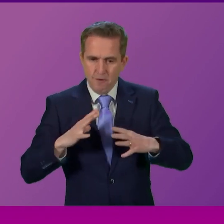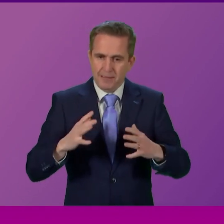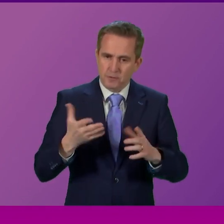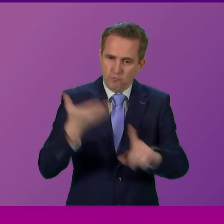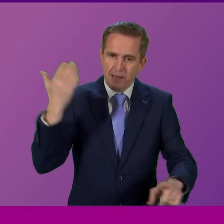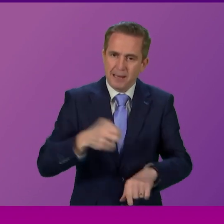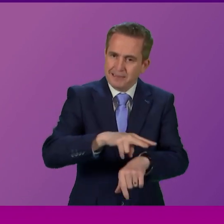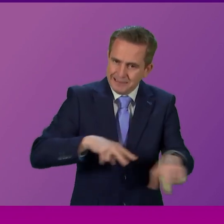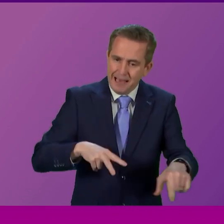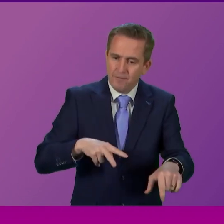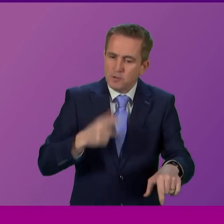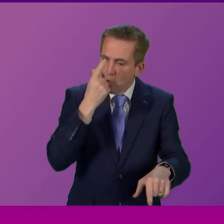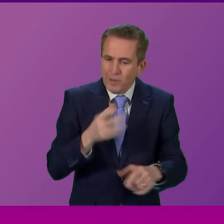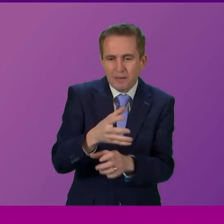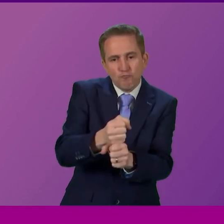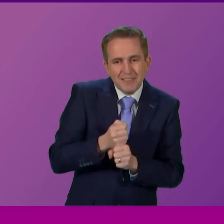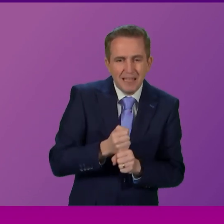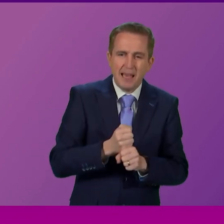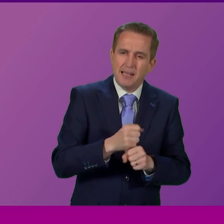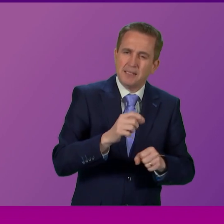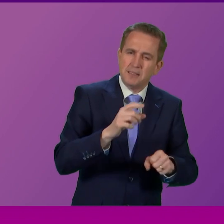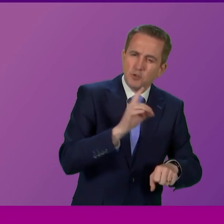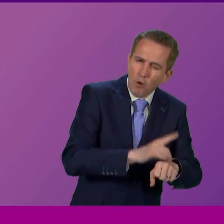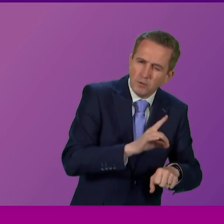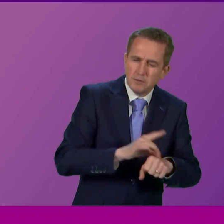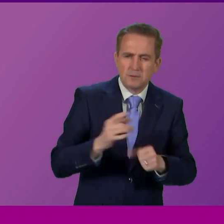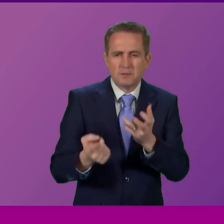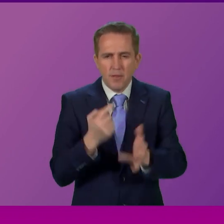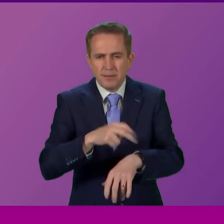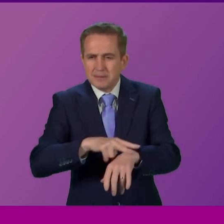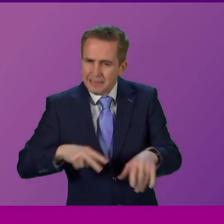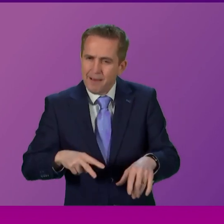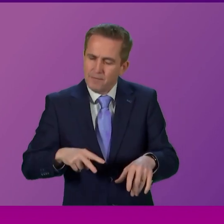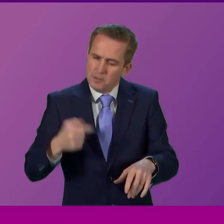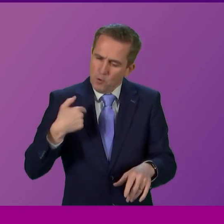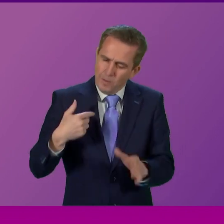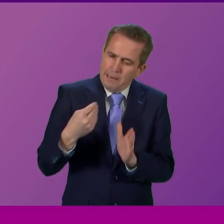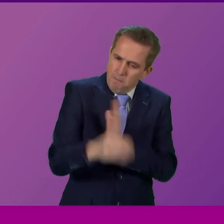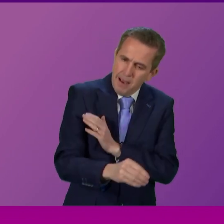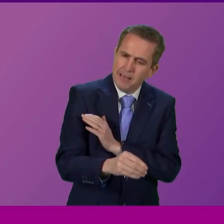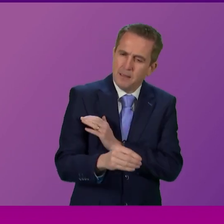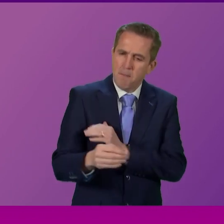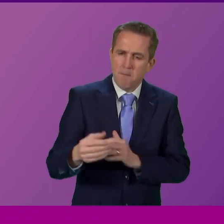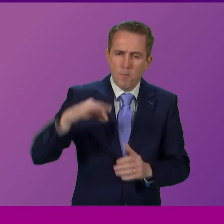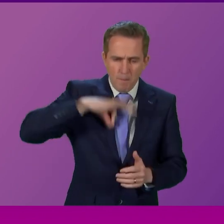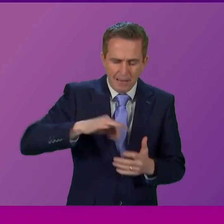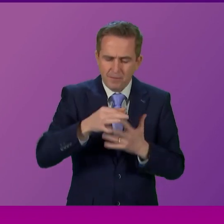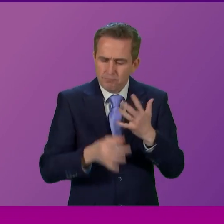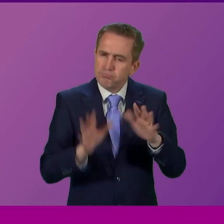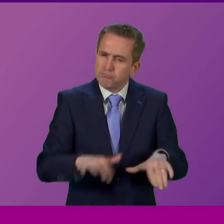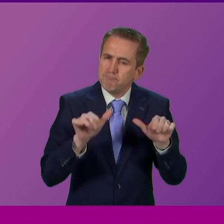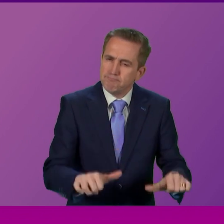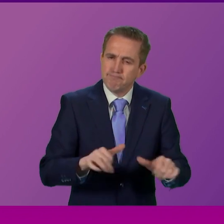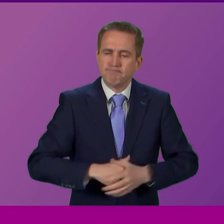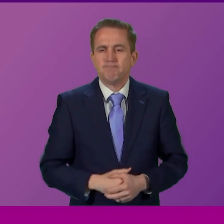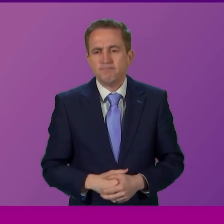to retain our doctors and other staff as well to make sure they're appropriately rewarded and remunerated. Emma Harper